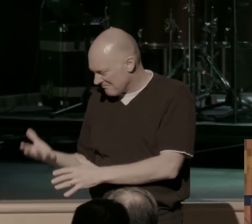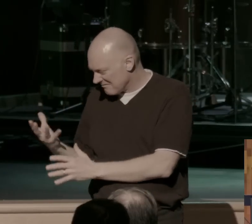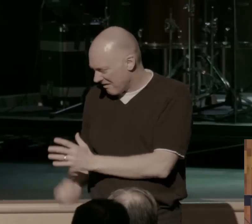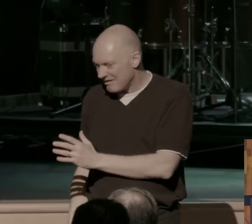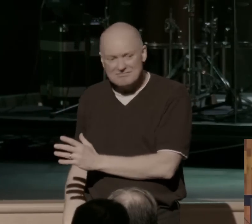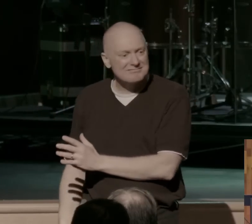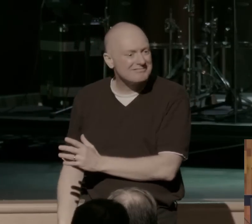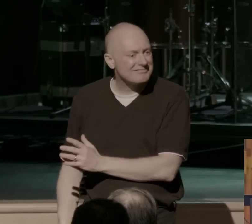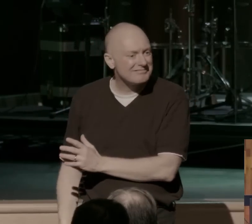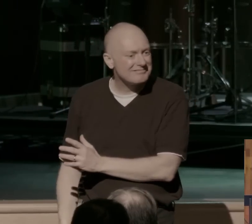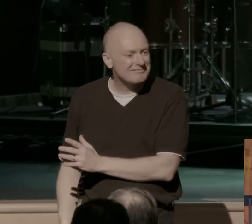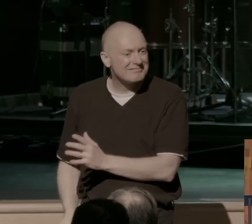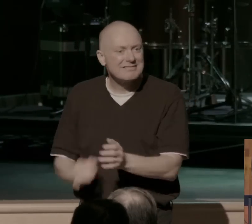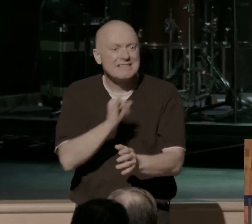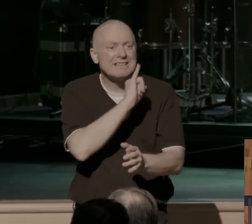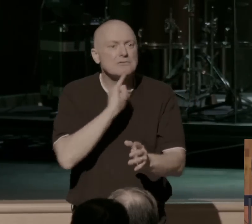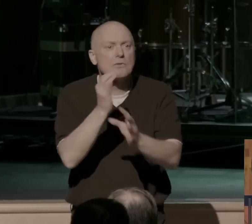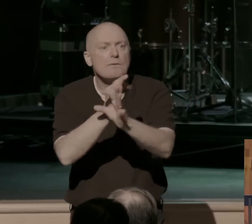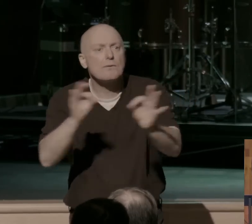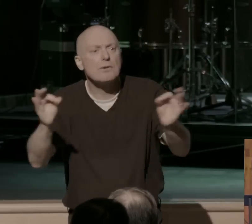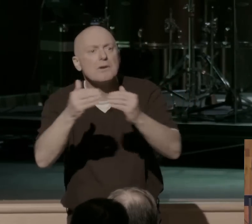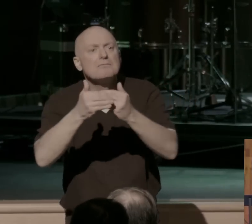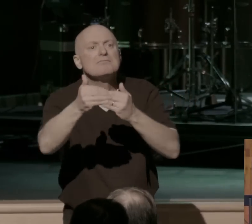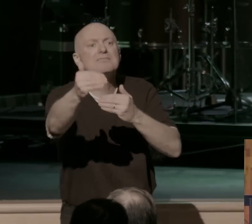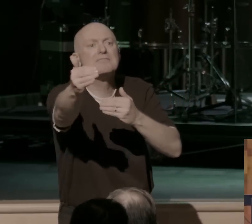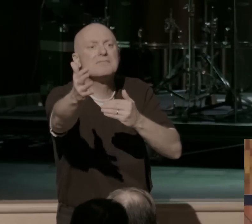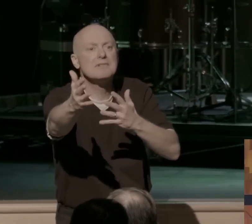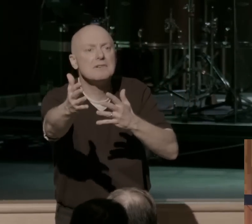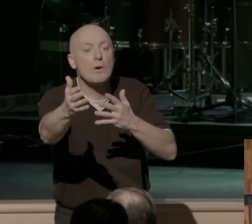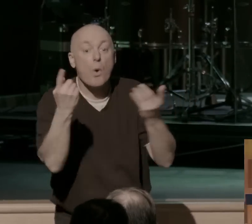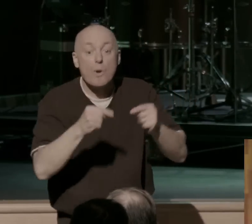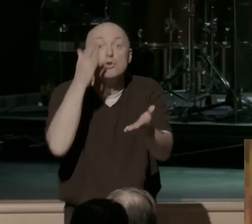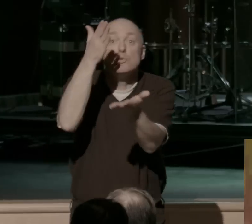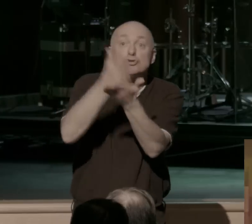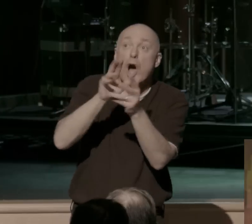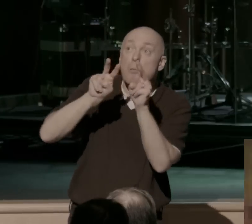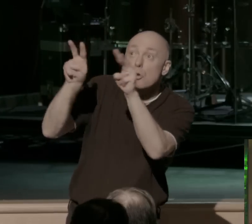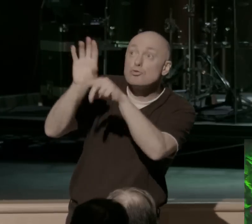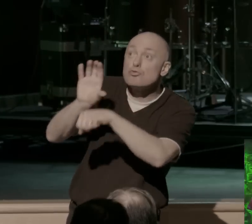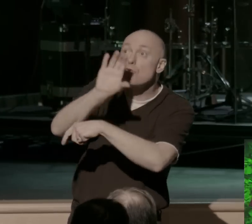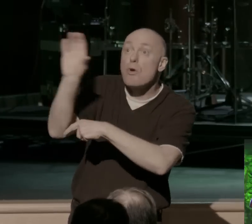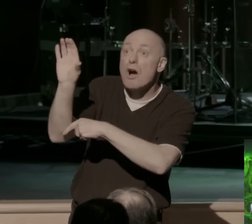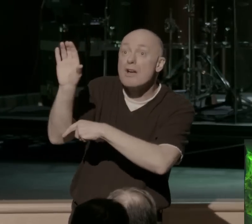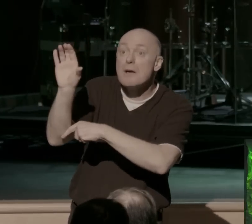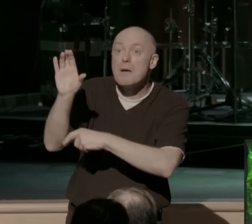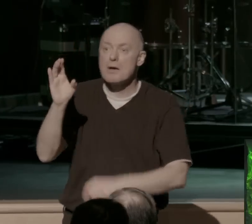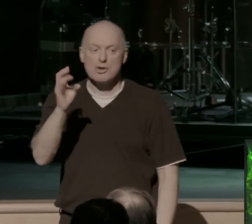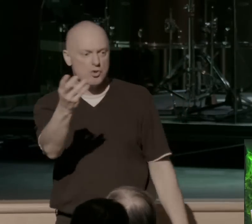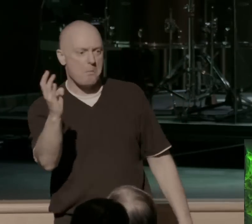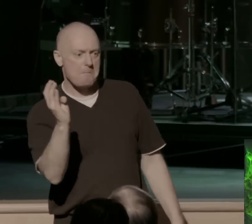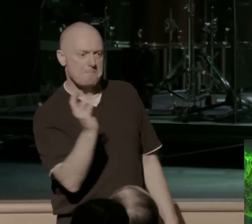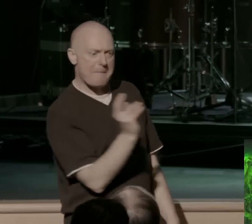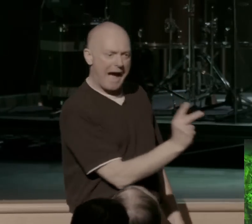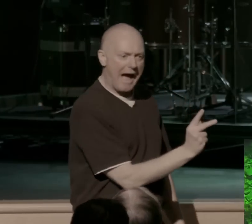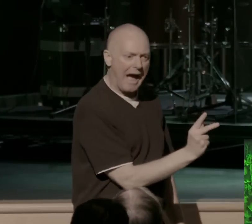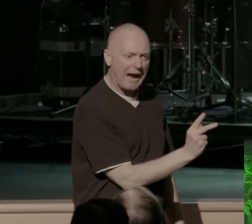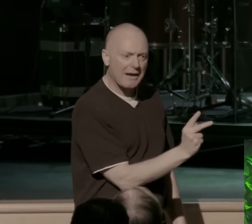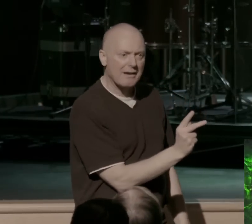But it's when you stop looking to the cross, it's when you go back to the shores of the Red Sea and you look for Pharaoh and you drag him out of the Red Sea